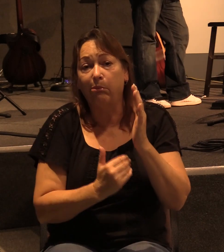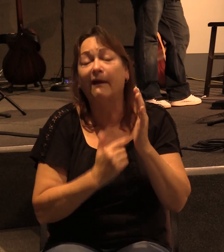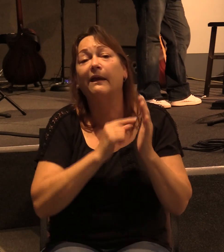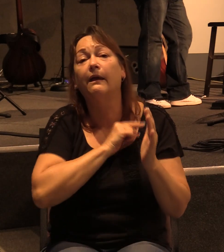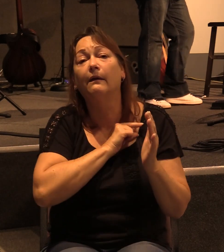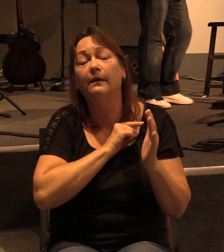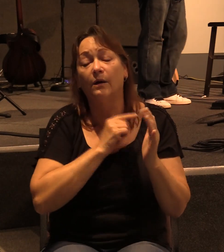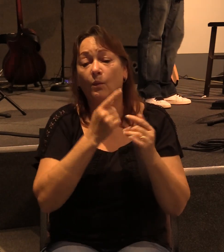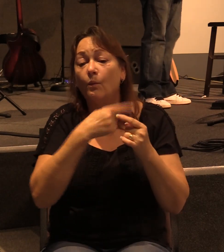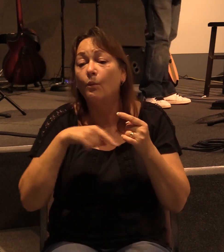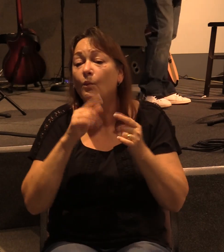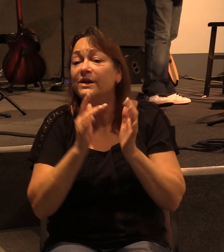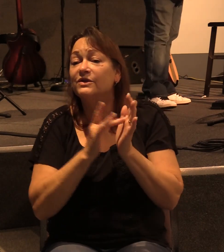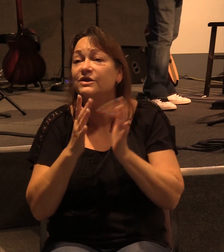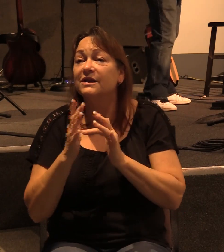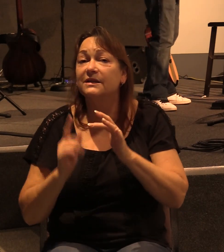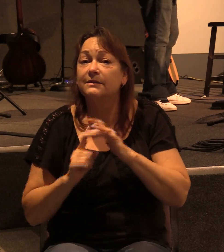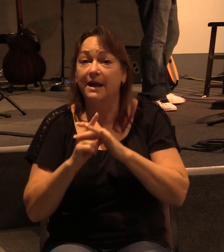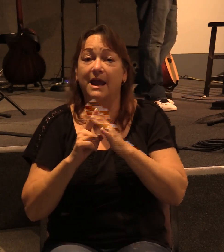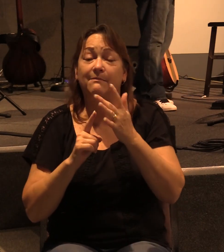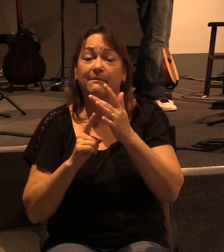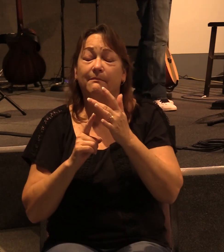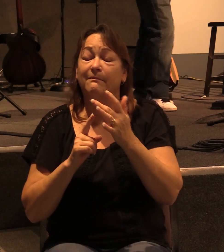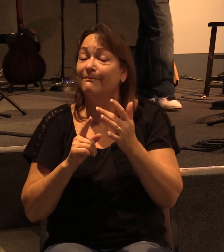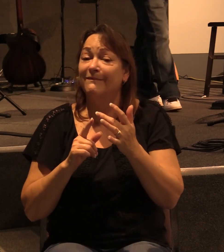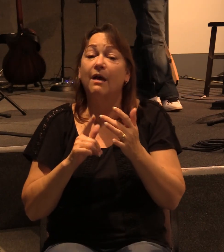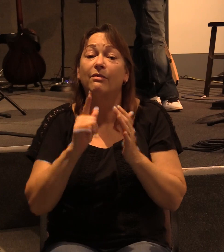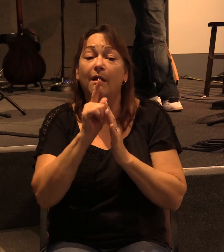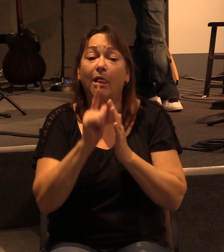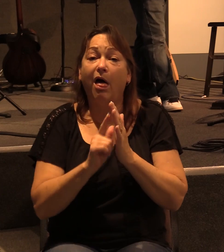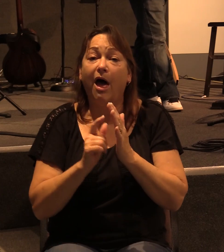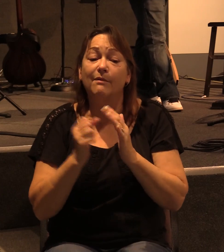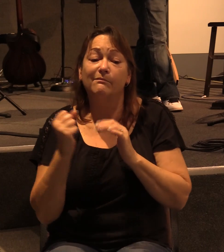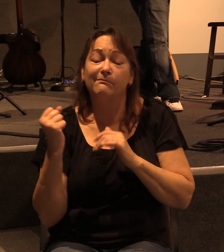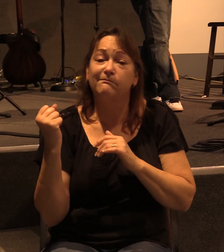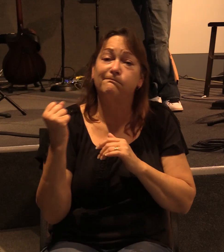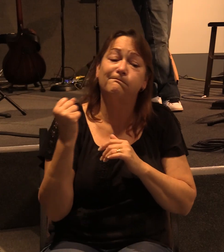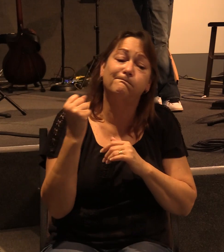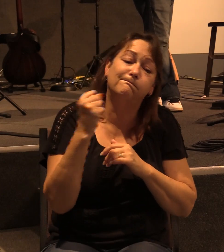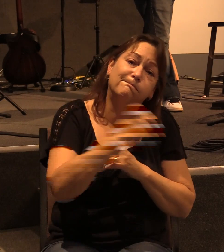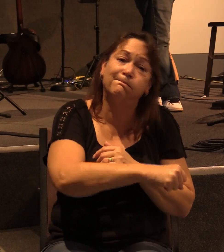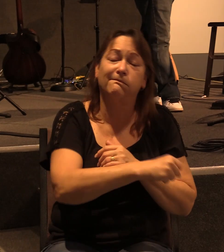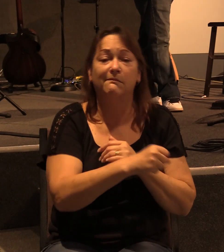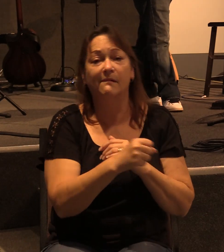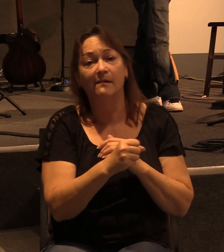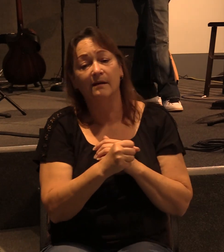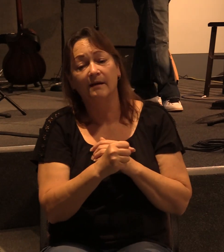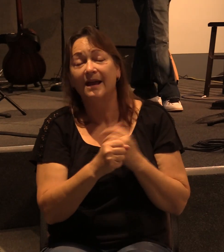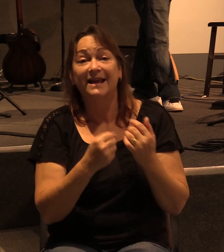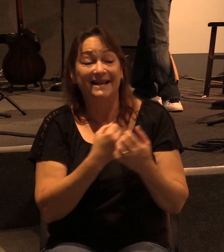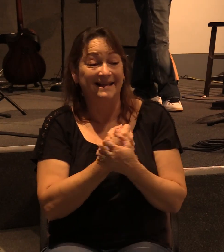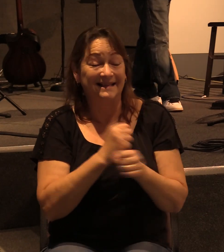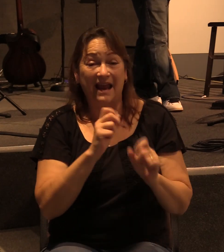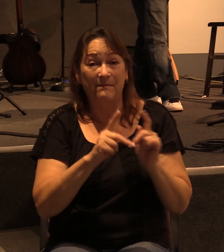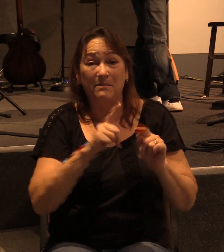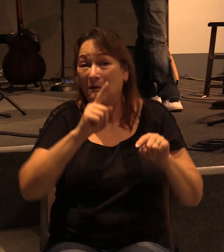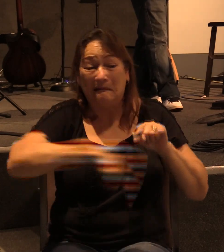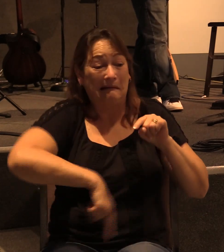But when Jesus came, he put to death the law. the law could never save anyone.